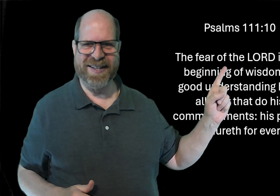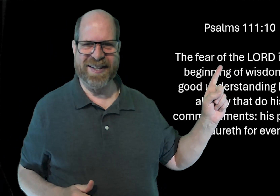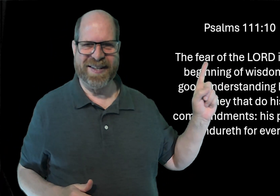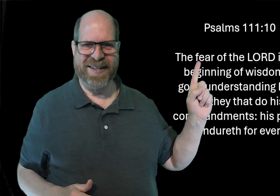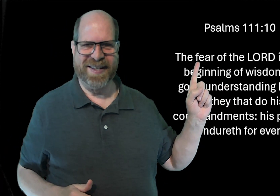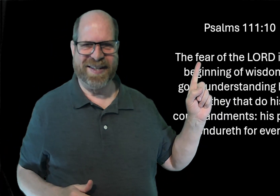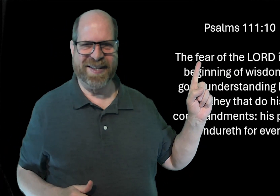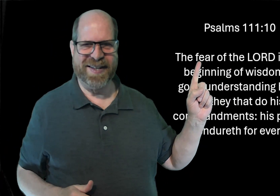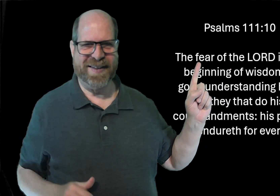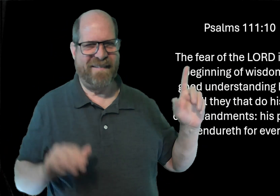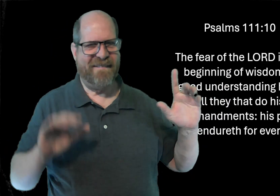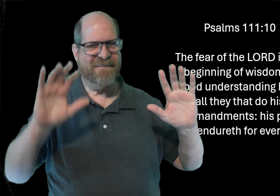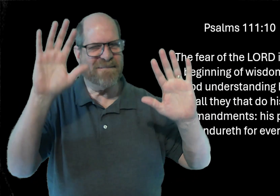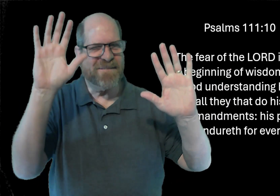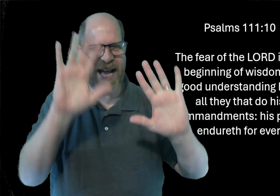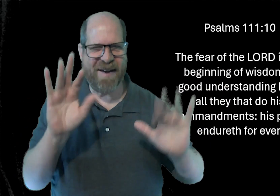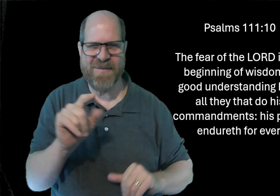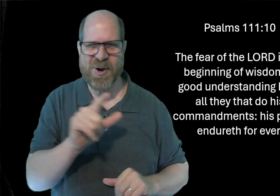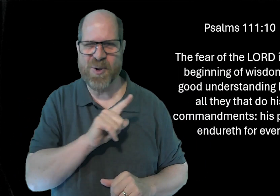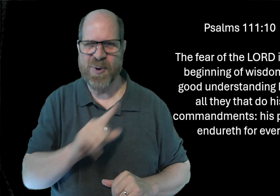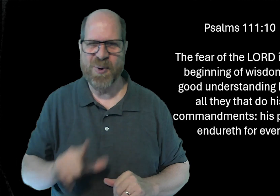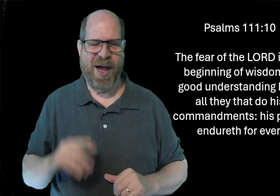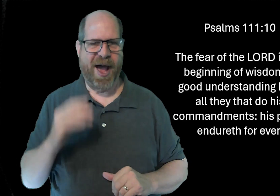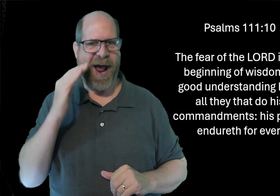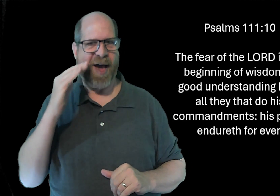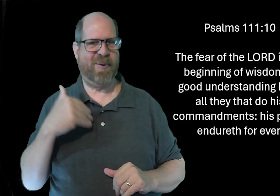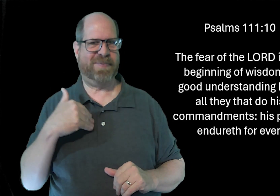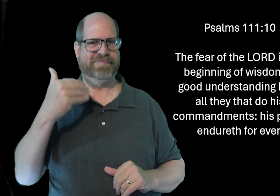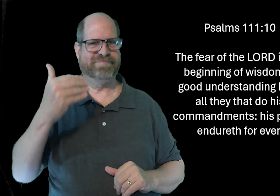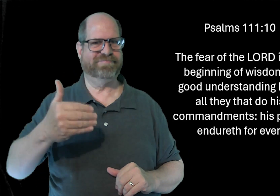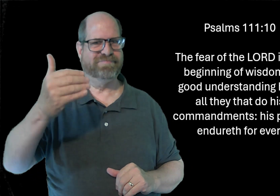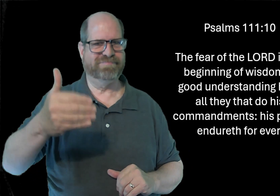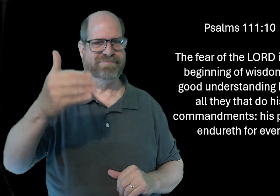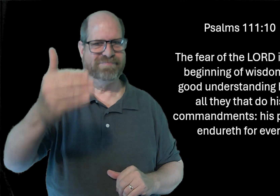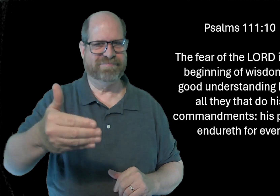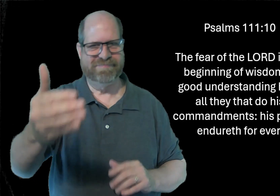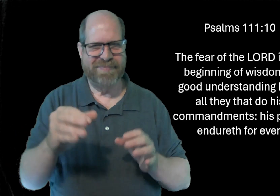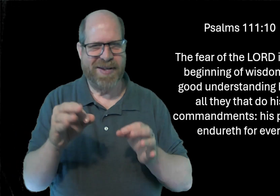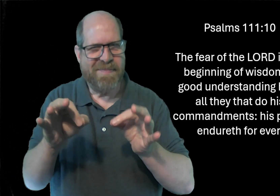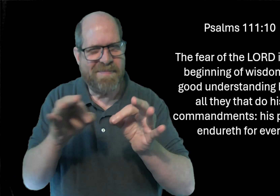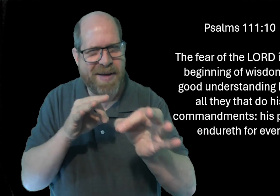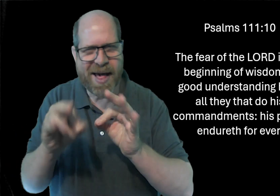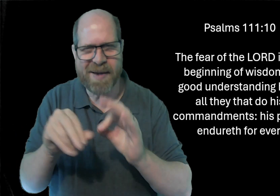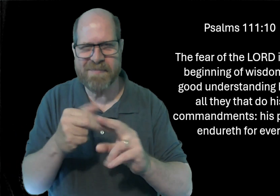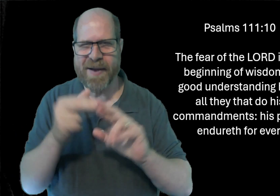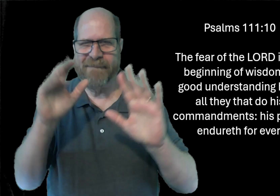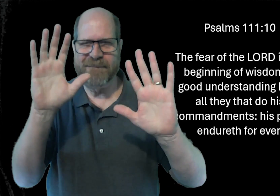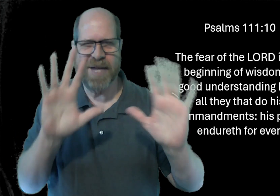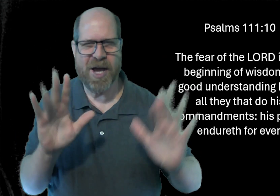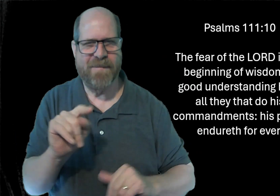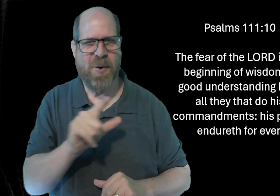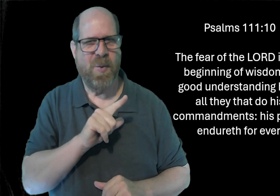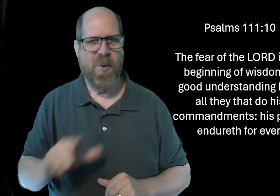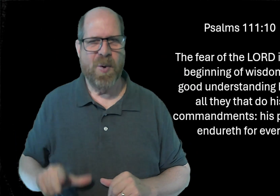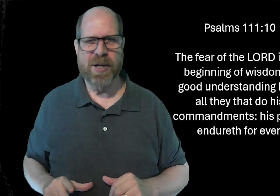Again, fear. Fear of the Lord. It keeps coming up, right? And I want to explain about that.